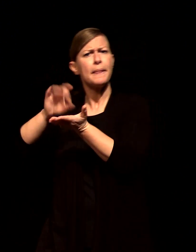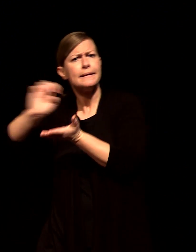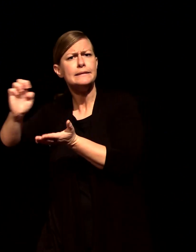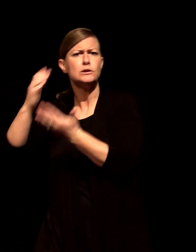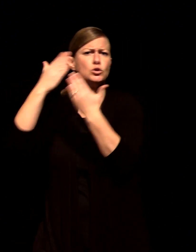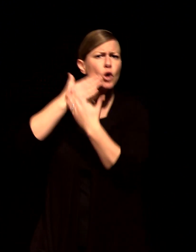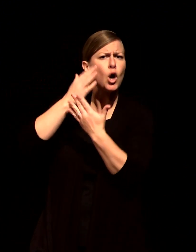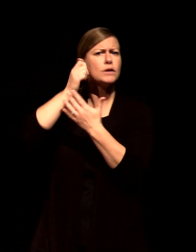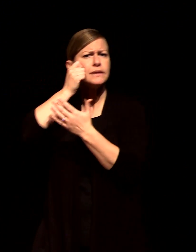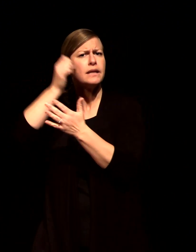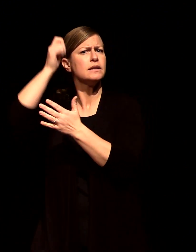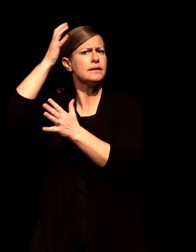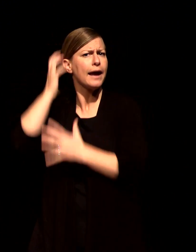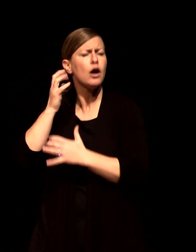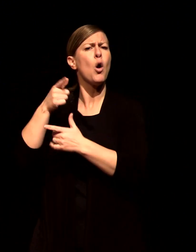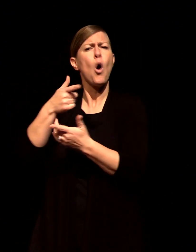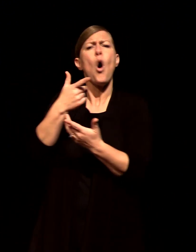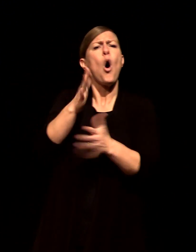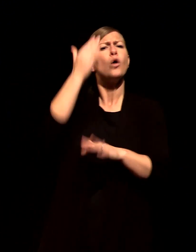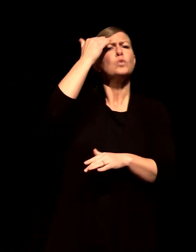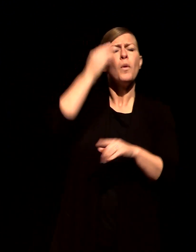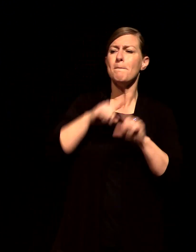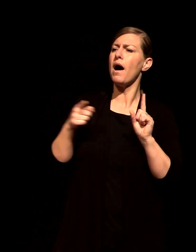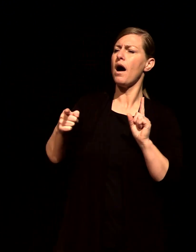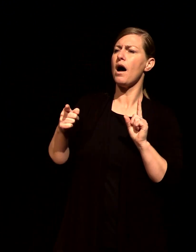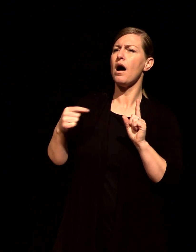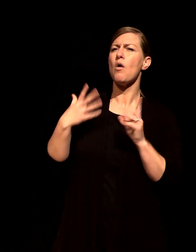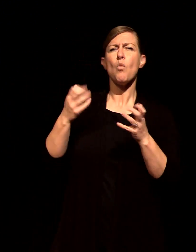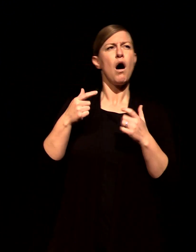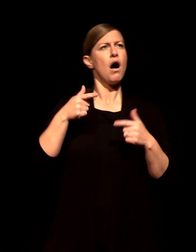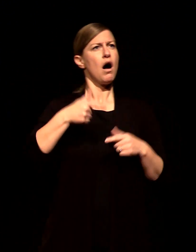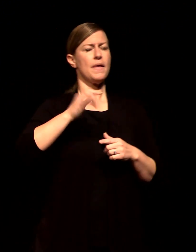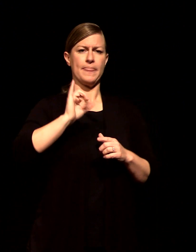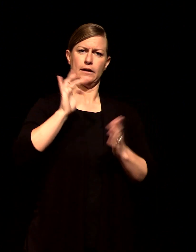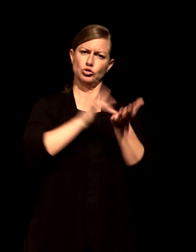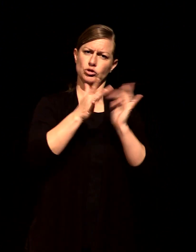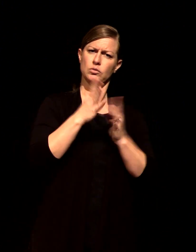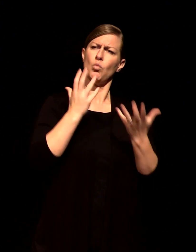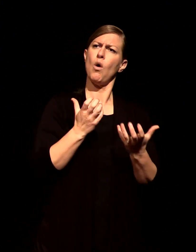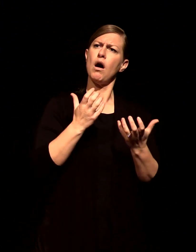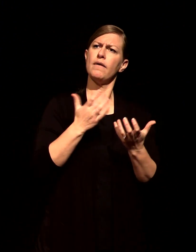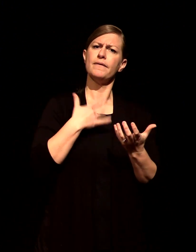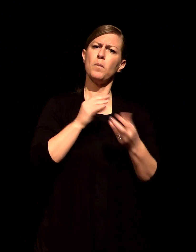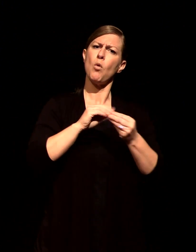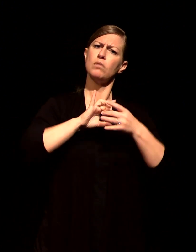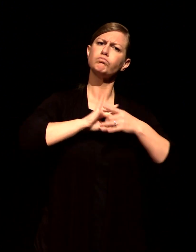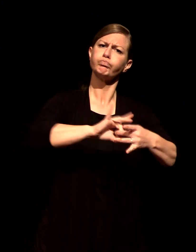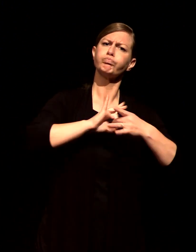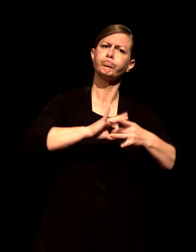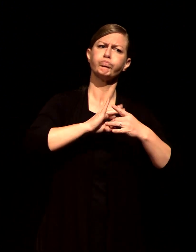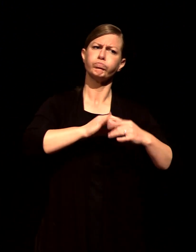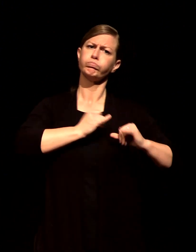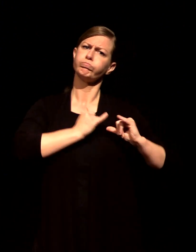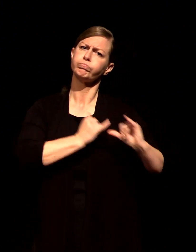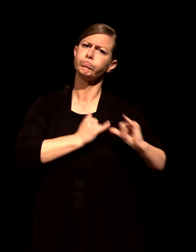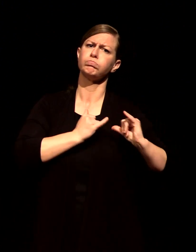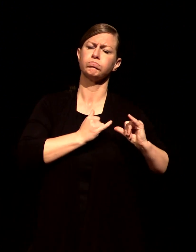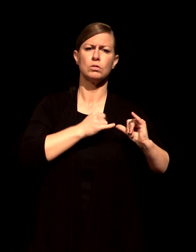oftentimes these great artists would paint themselves into the painting as well and so Jesus has become a little bit more